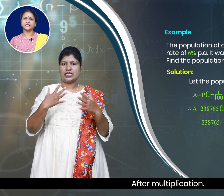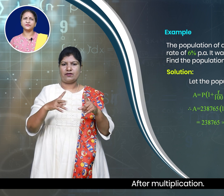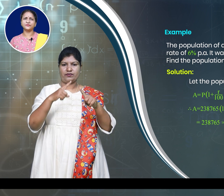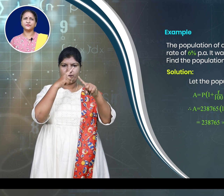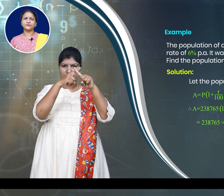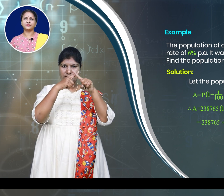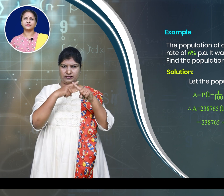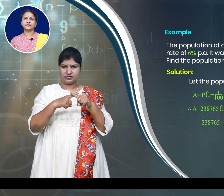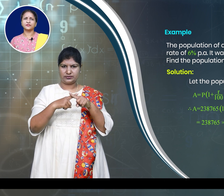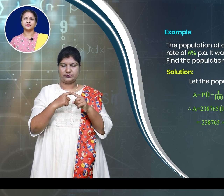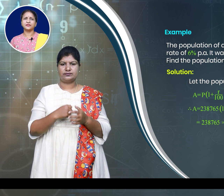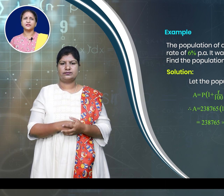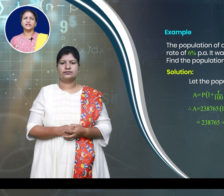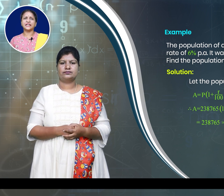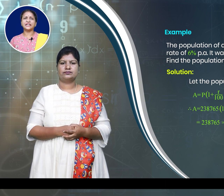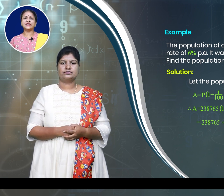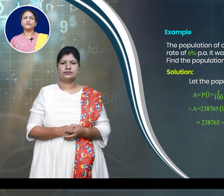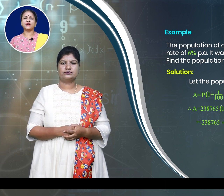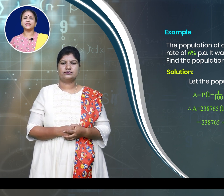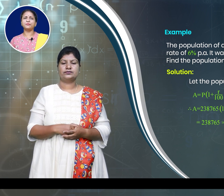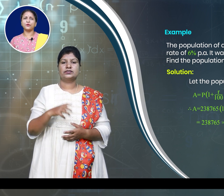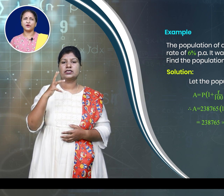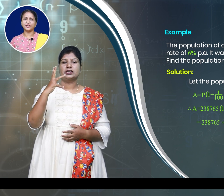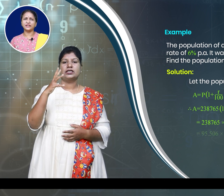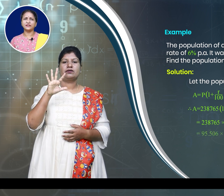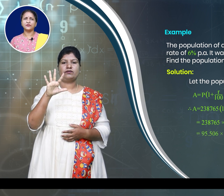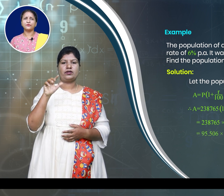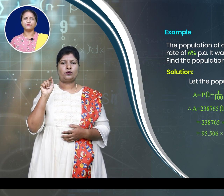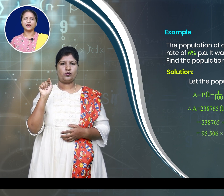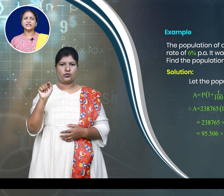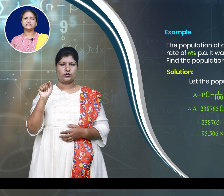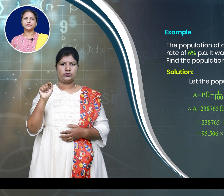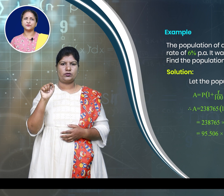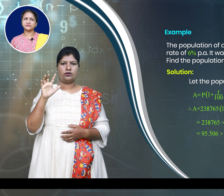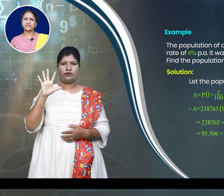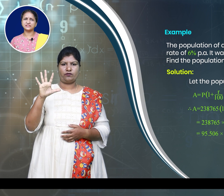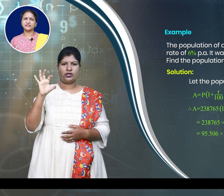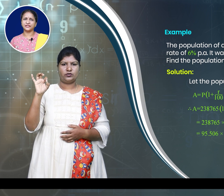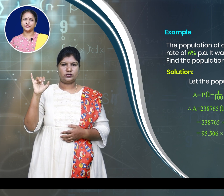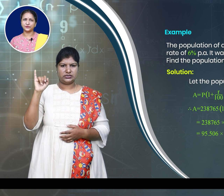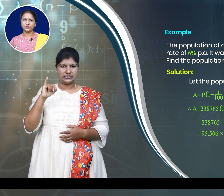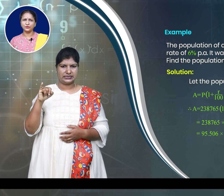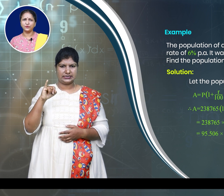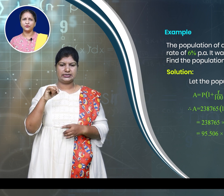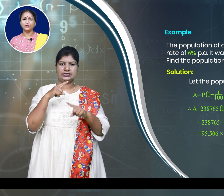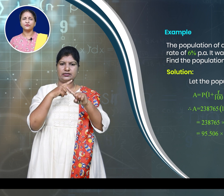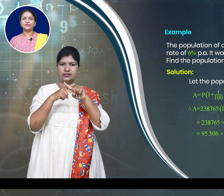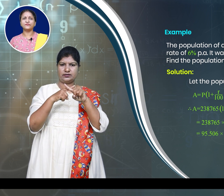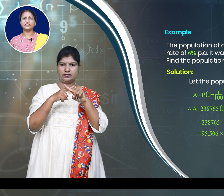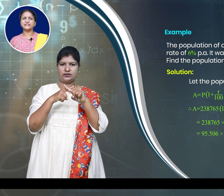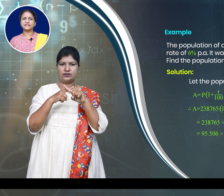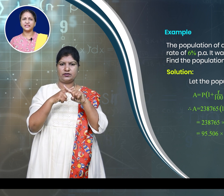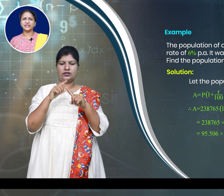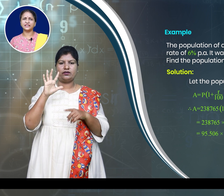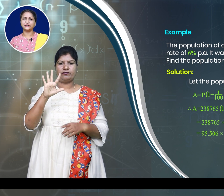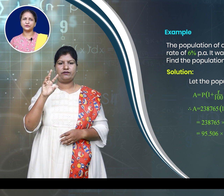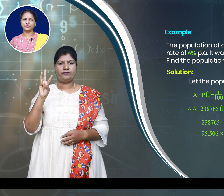95.506 into 53 into